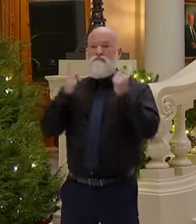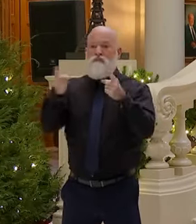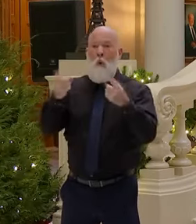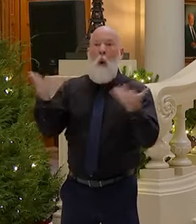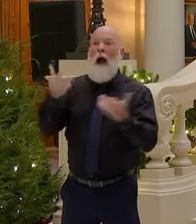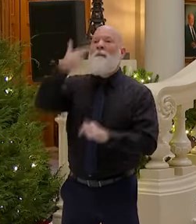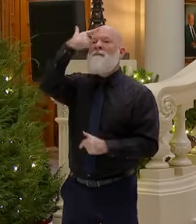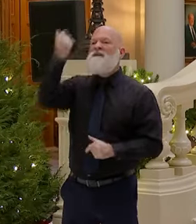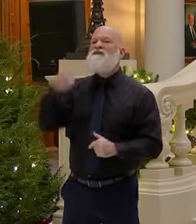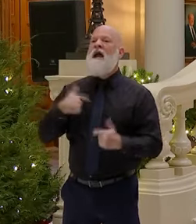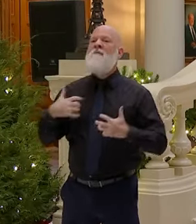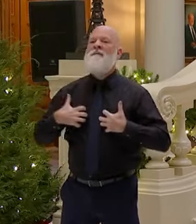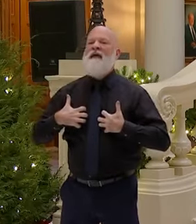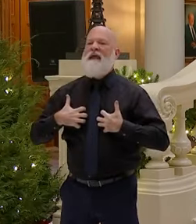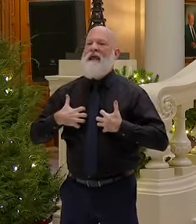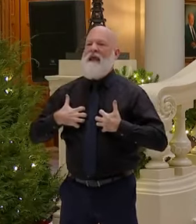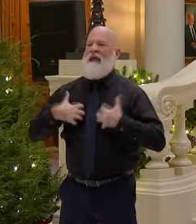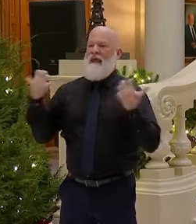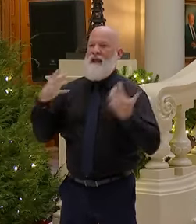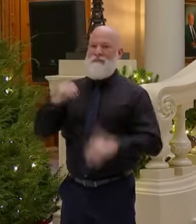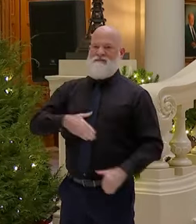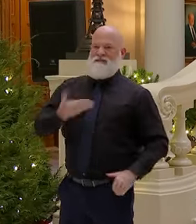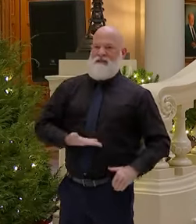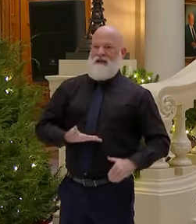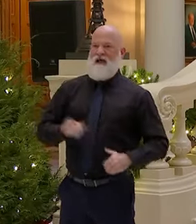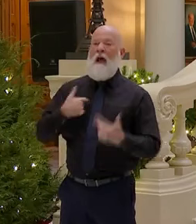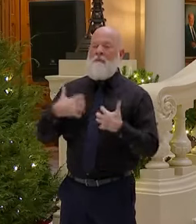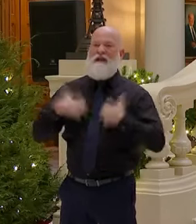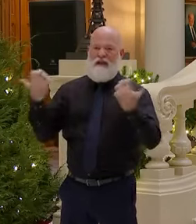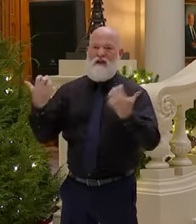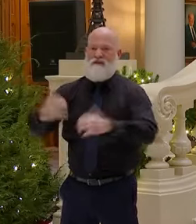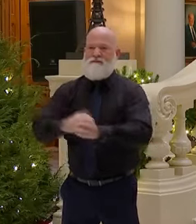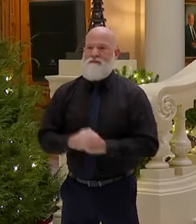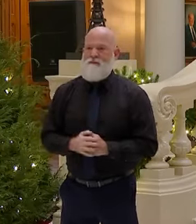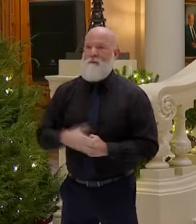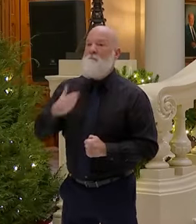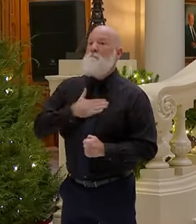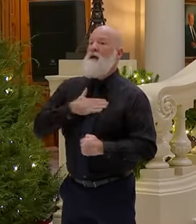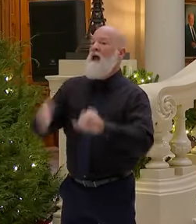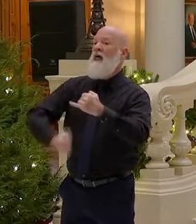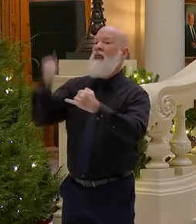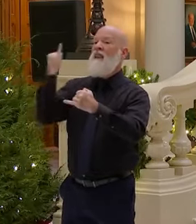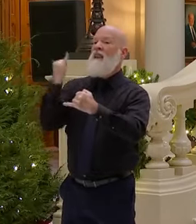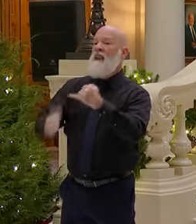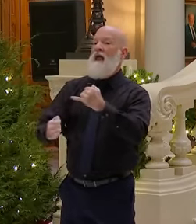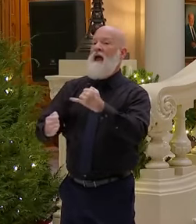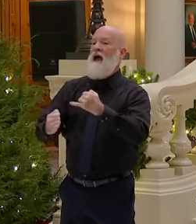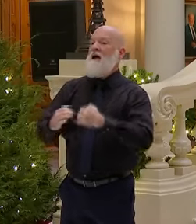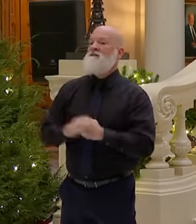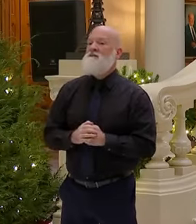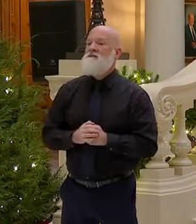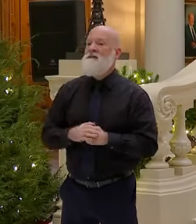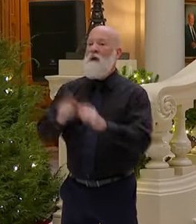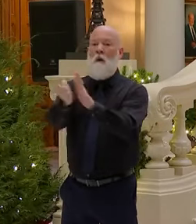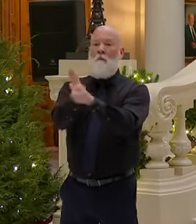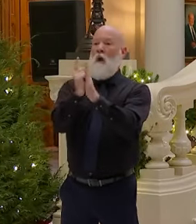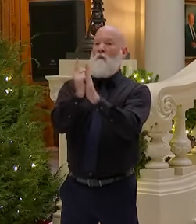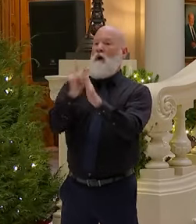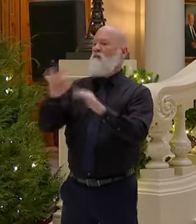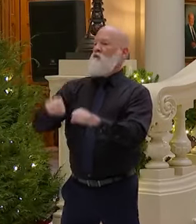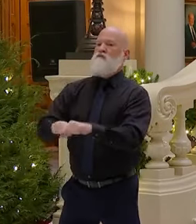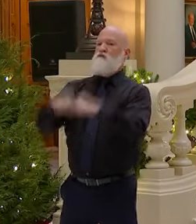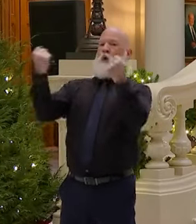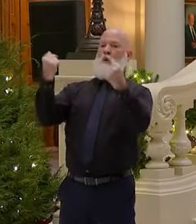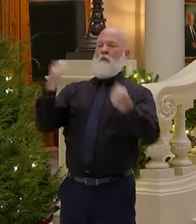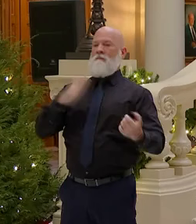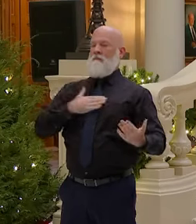And the straw that broke the camel's back today is, again, this 20-year-old contractor for a voting system company just trying